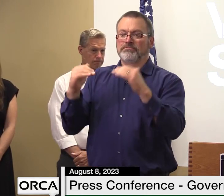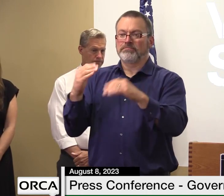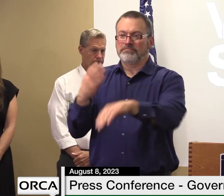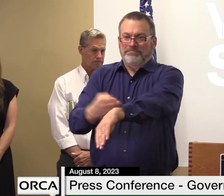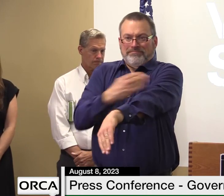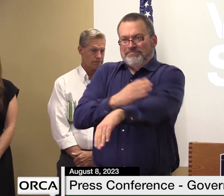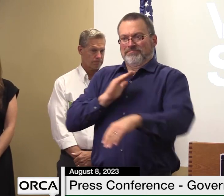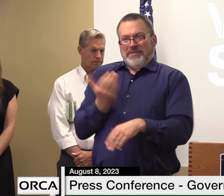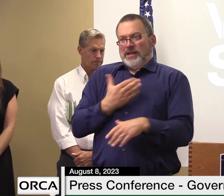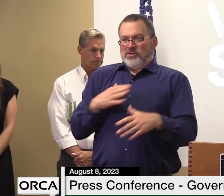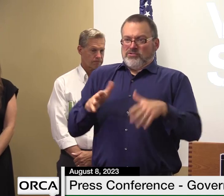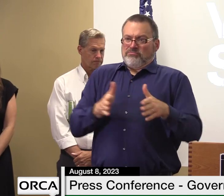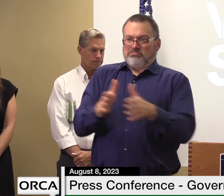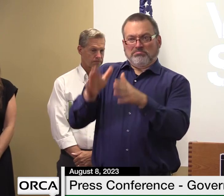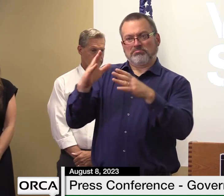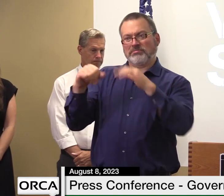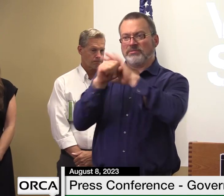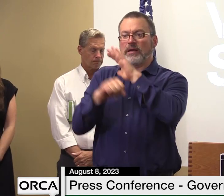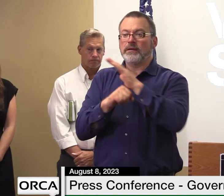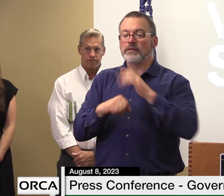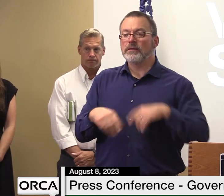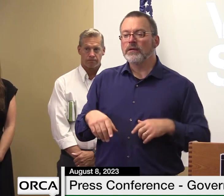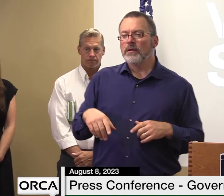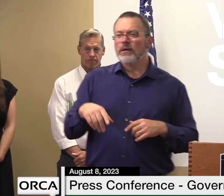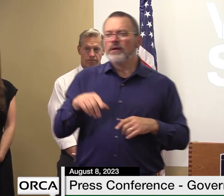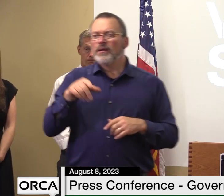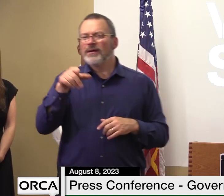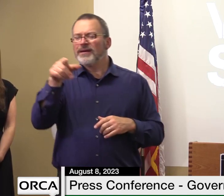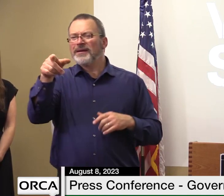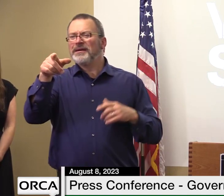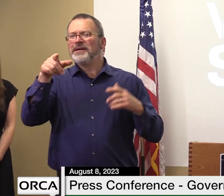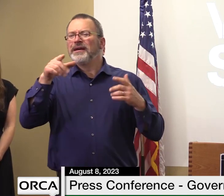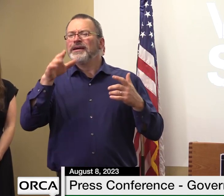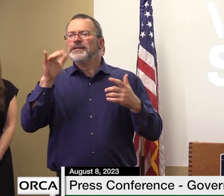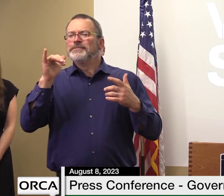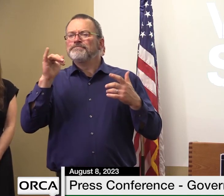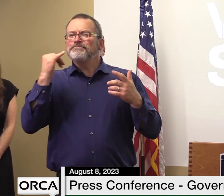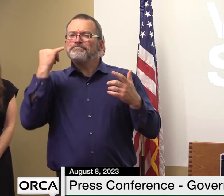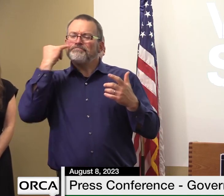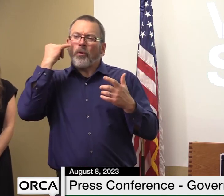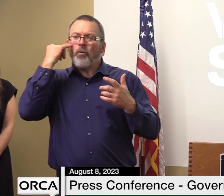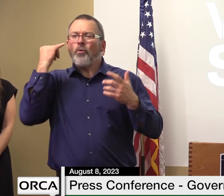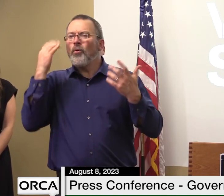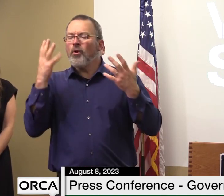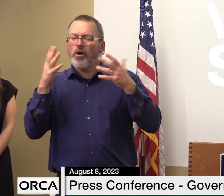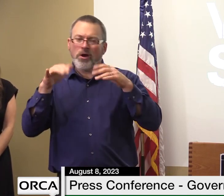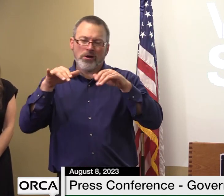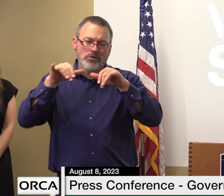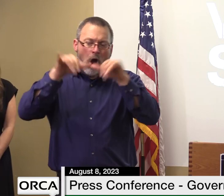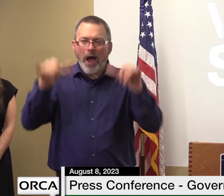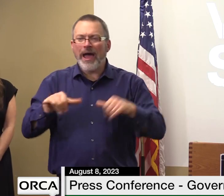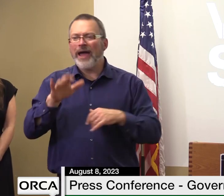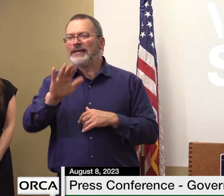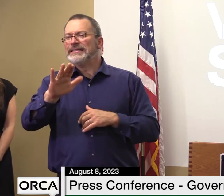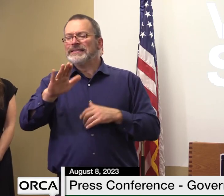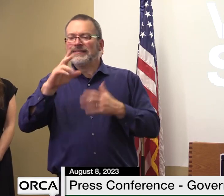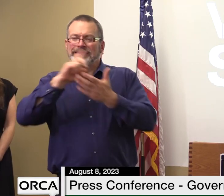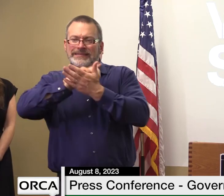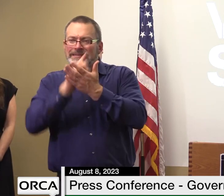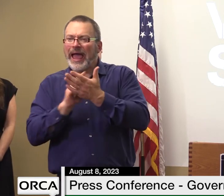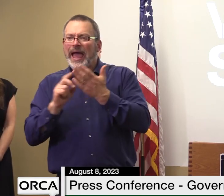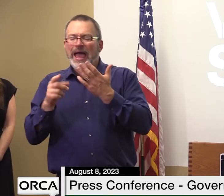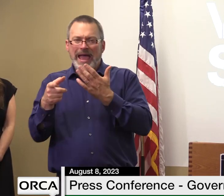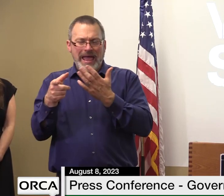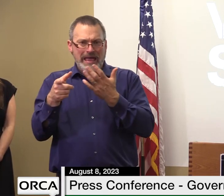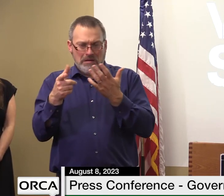long term i mean what what does that look like from a mitigation architectural design planning perspective yeah